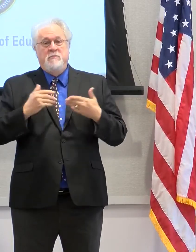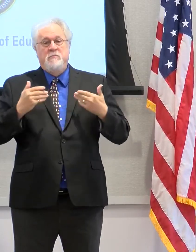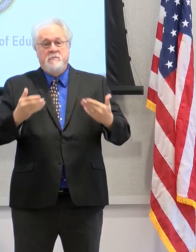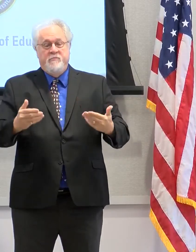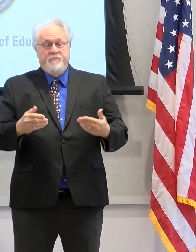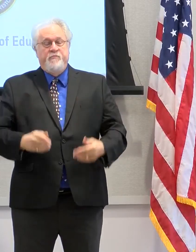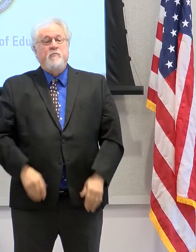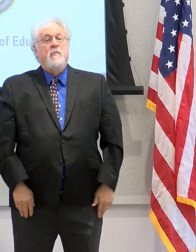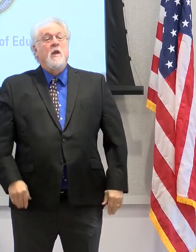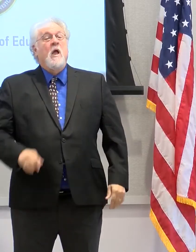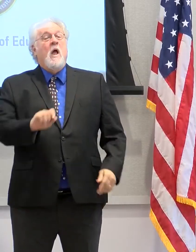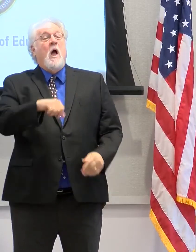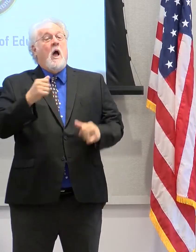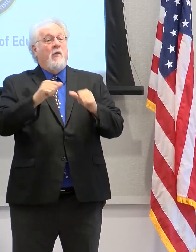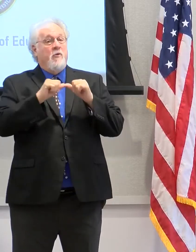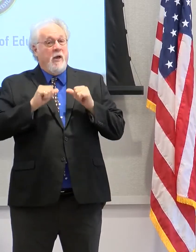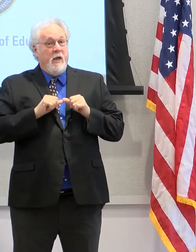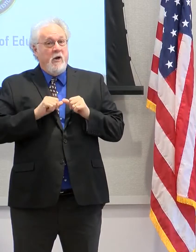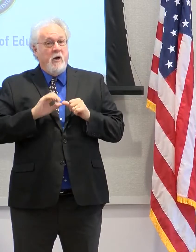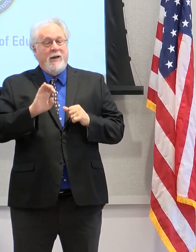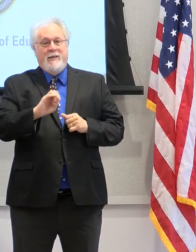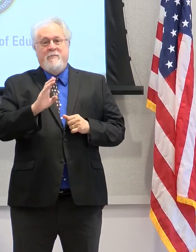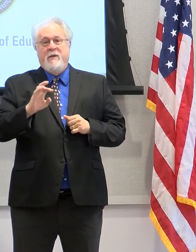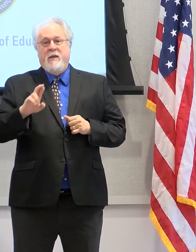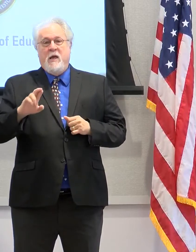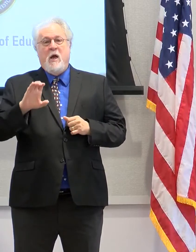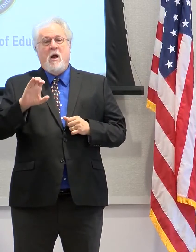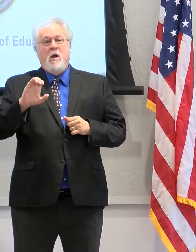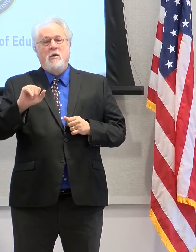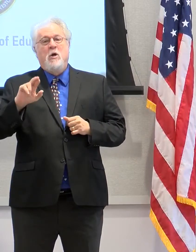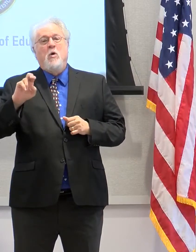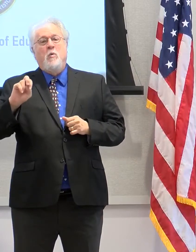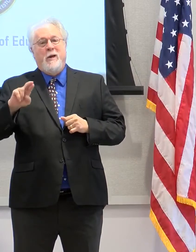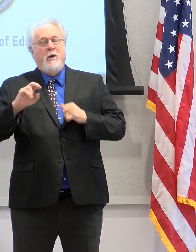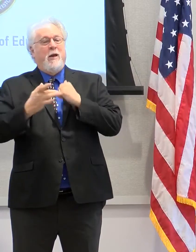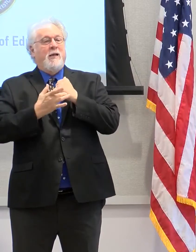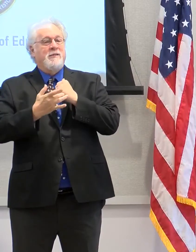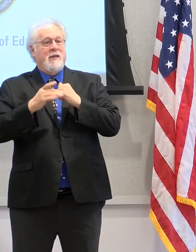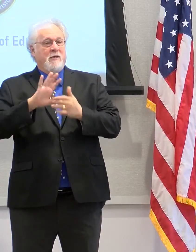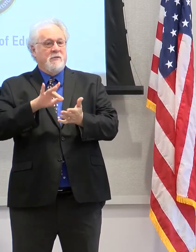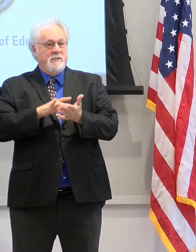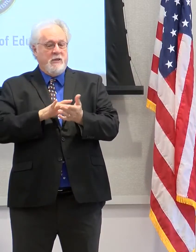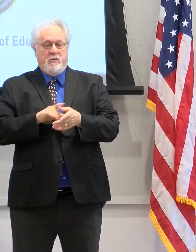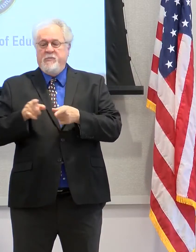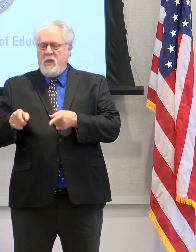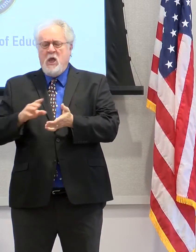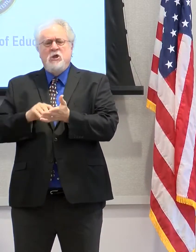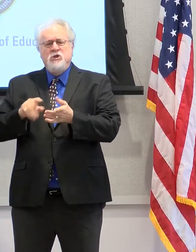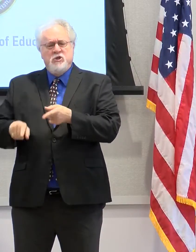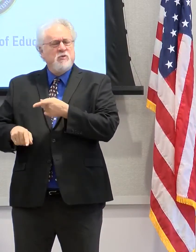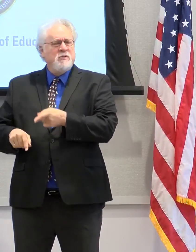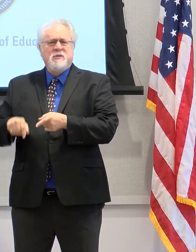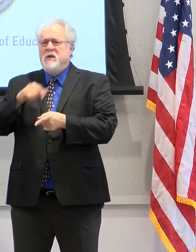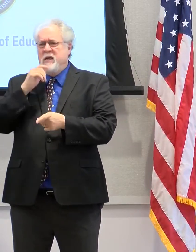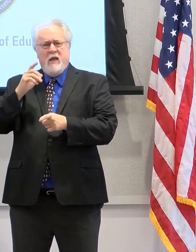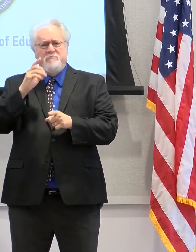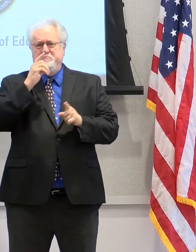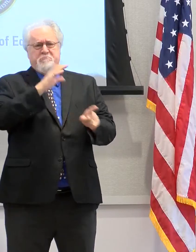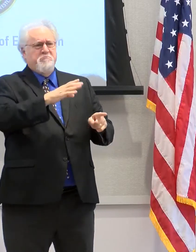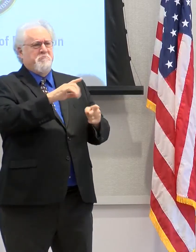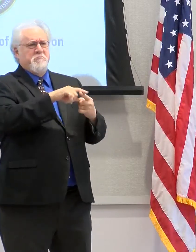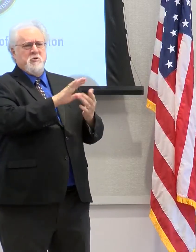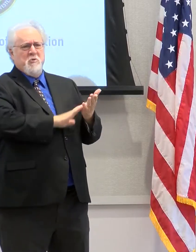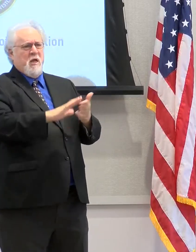The other area that we're really proud of is our EBR Career and Technical Center. And at this center, students who are not going to go for a four-year